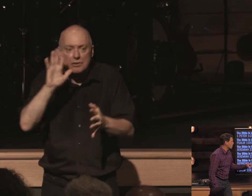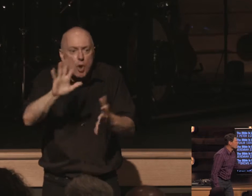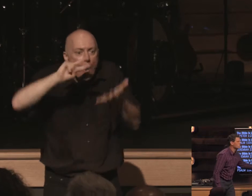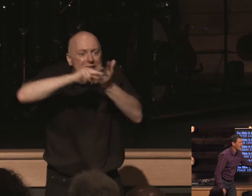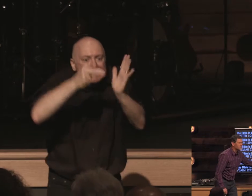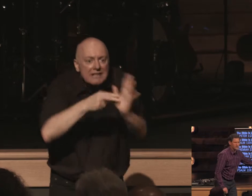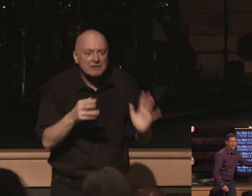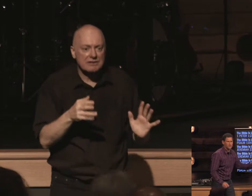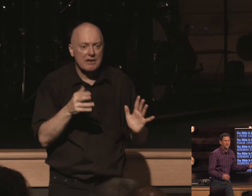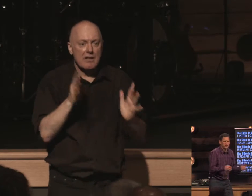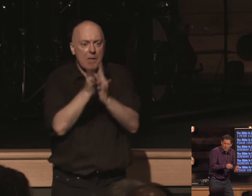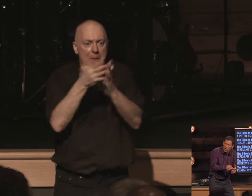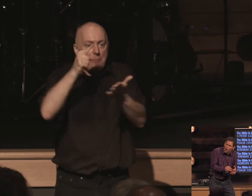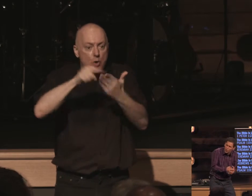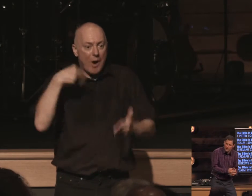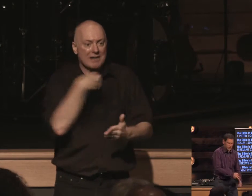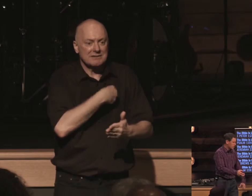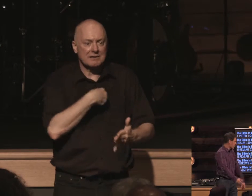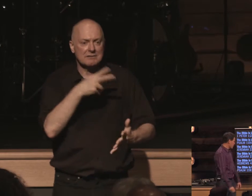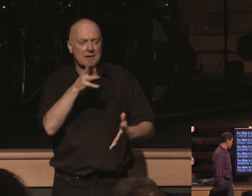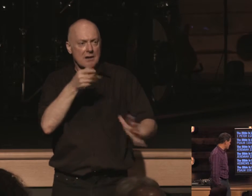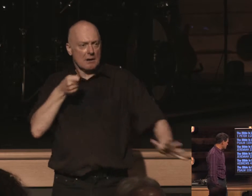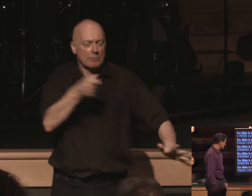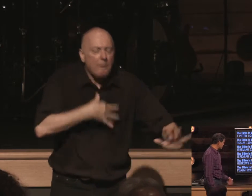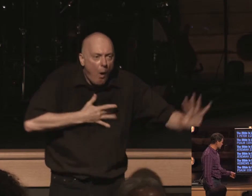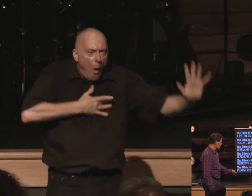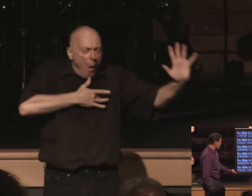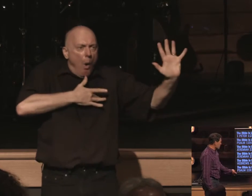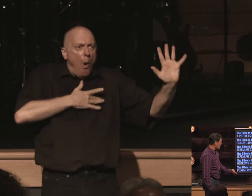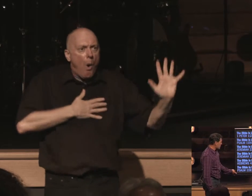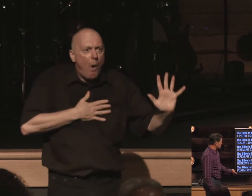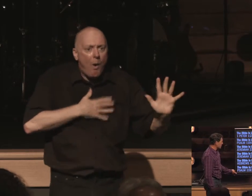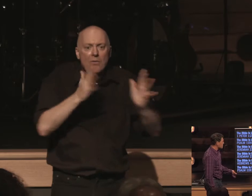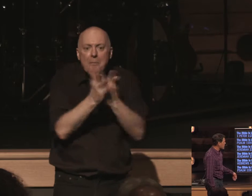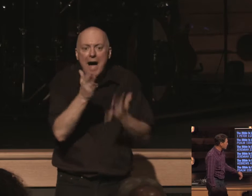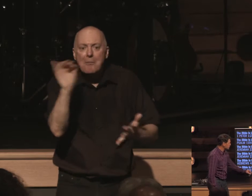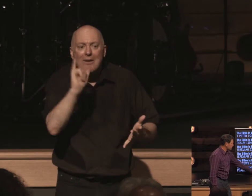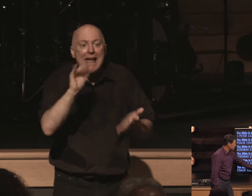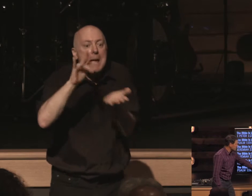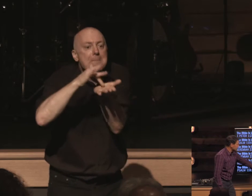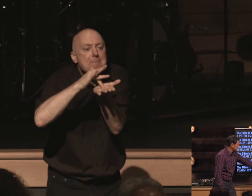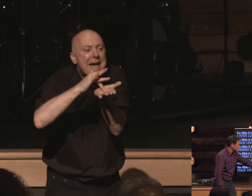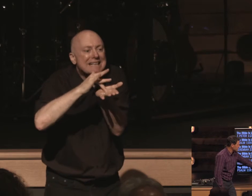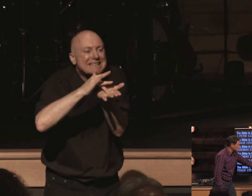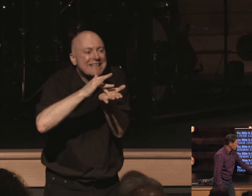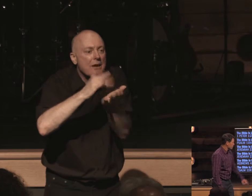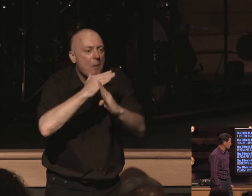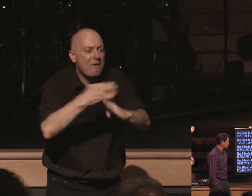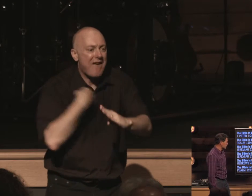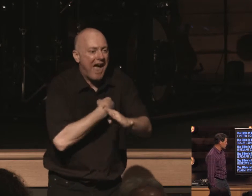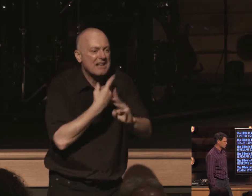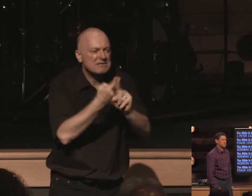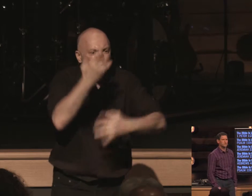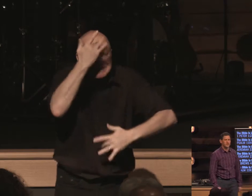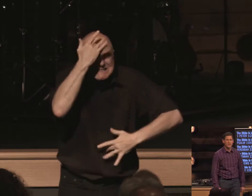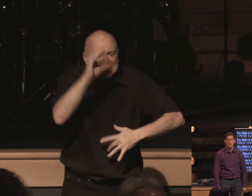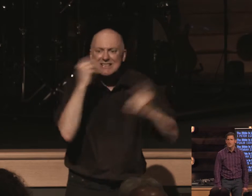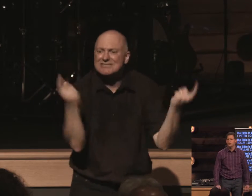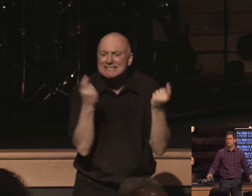corrects us and shows us where we need to go the bible is like medicine to keep us from the sickness of sin so